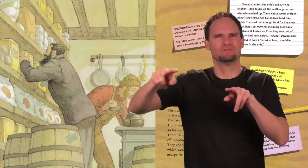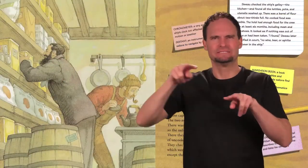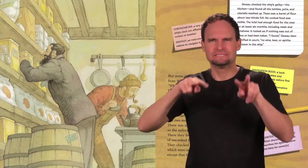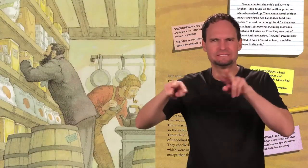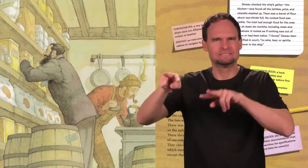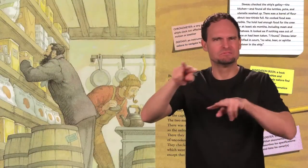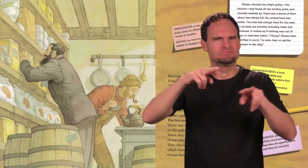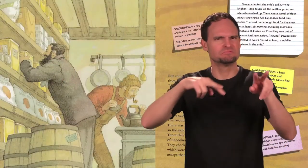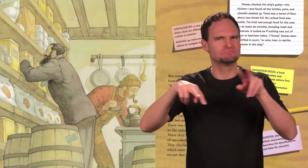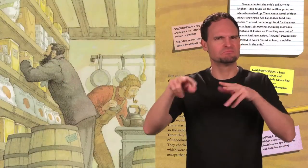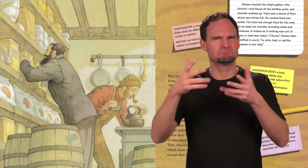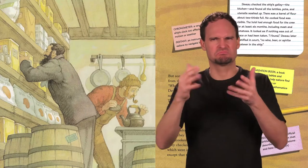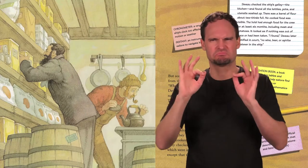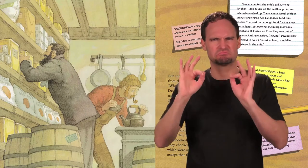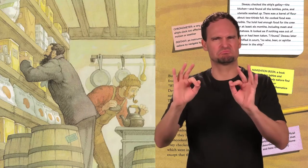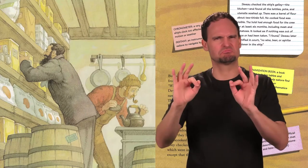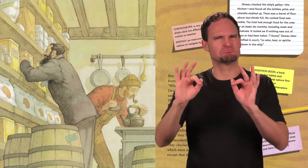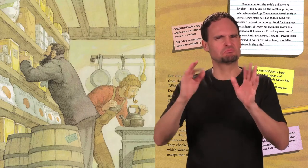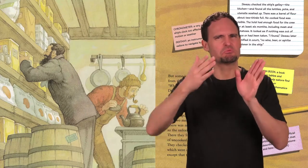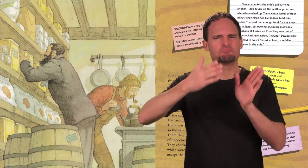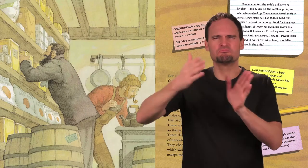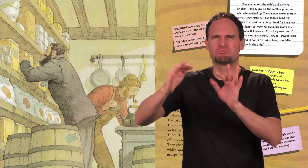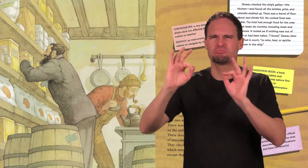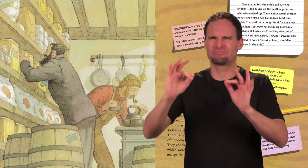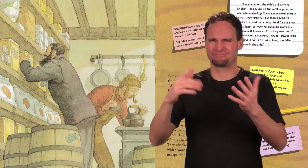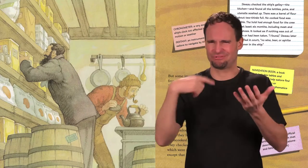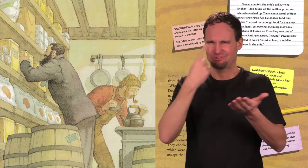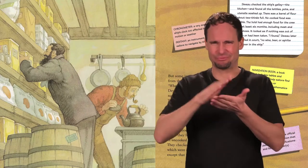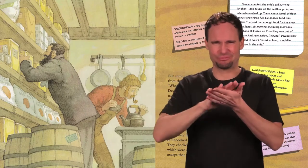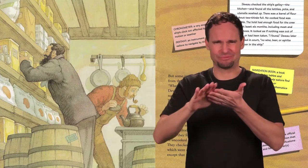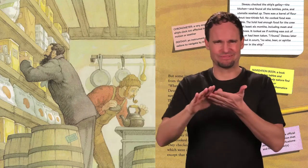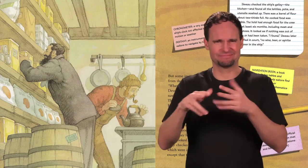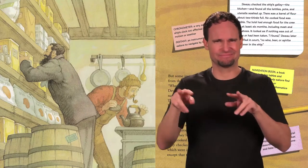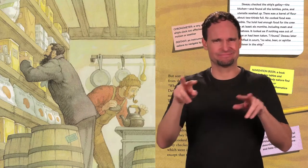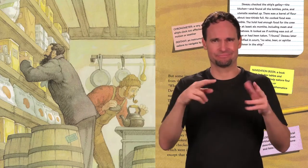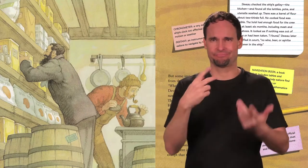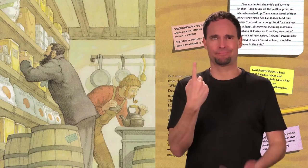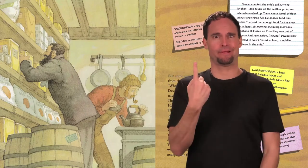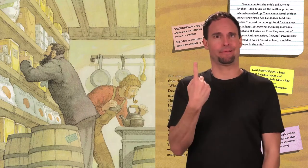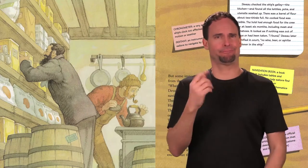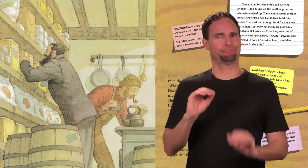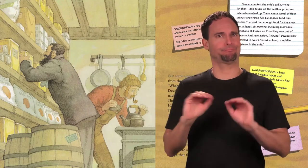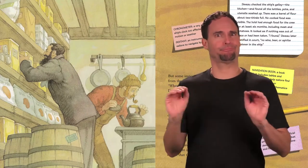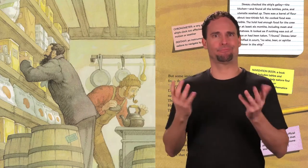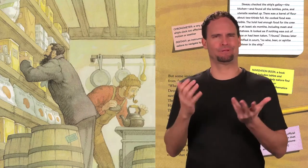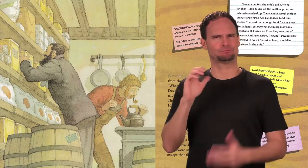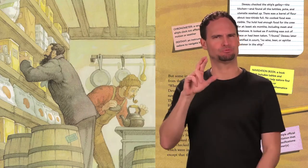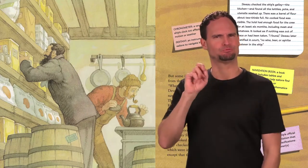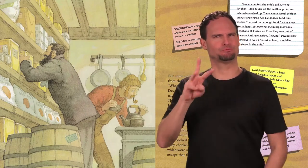They checked the crew's quarters, which were in good order, except that there was no crew anywhere to be found.